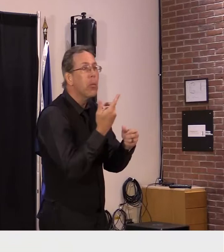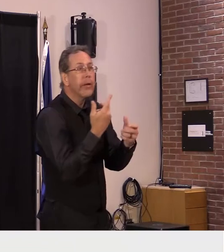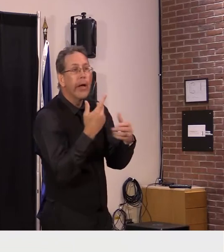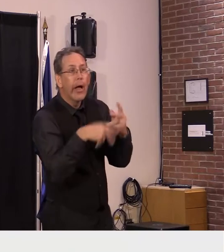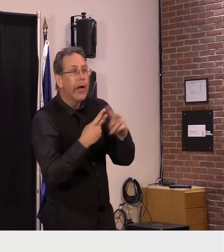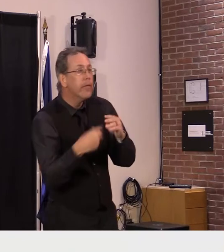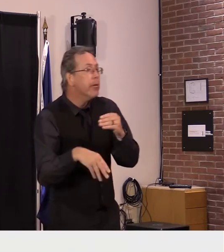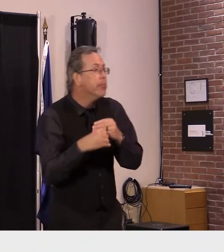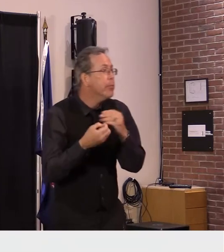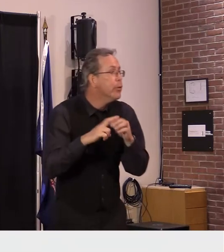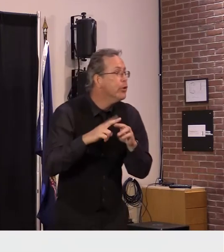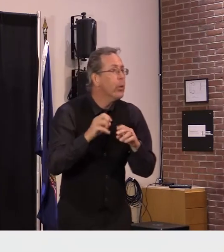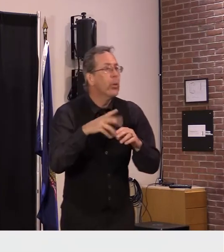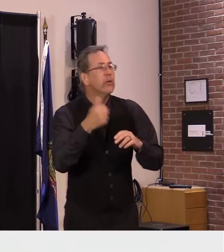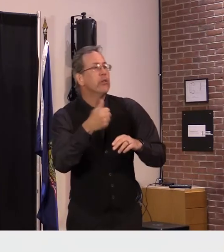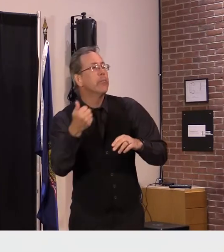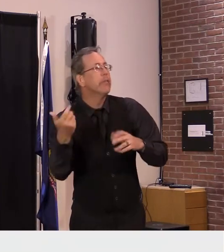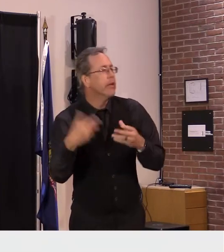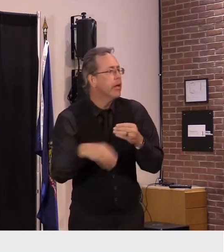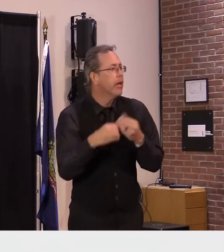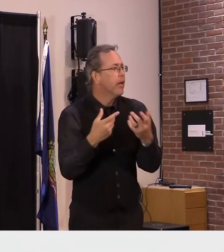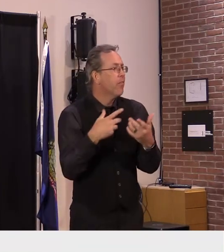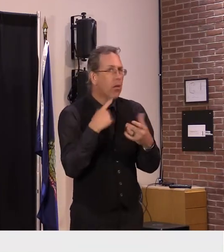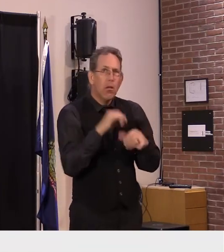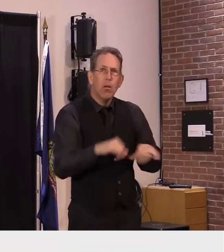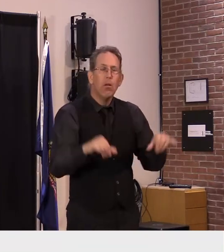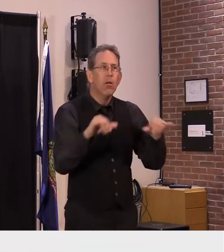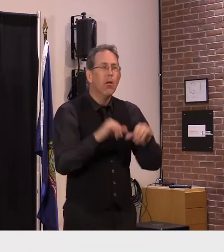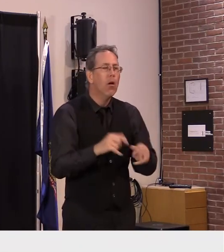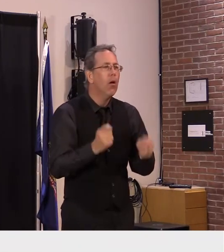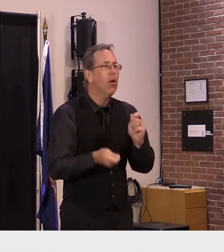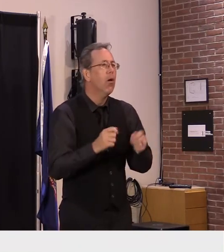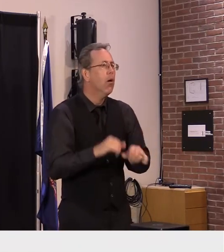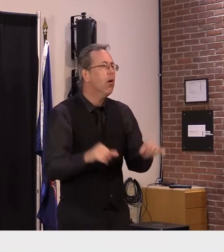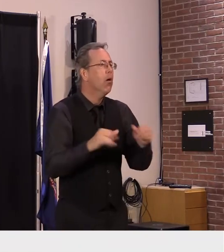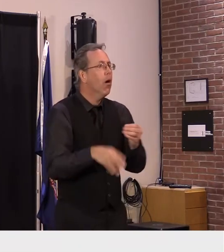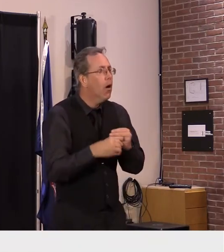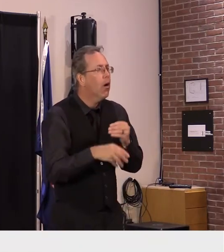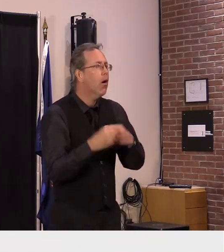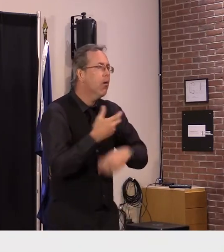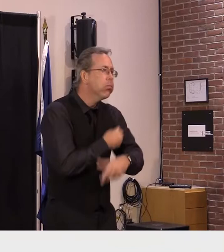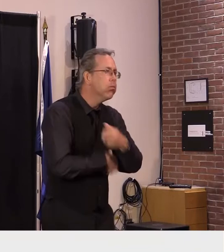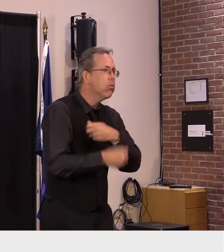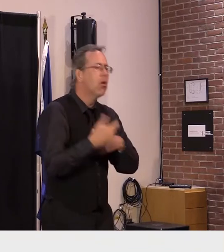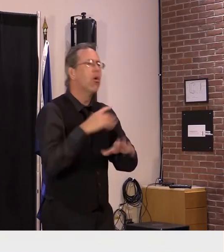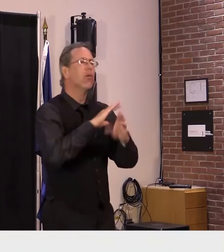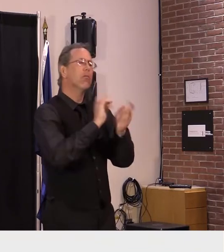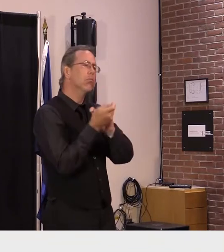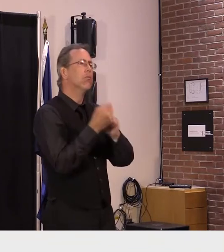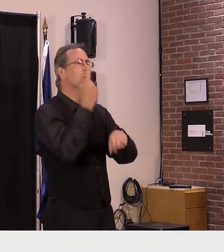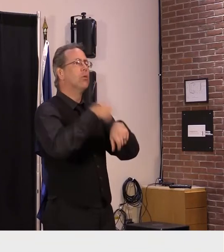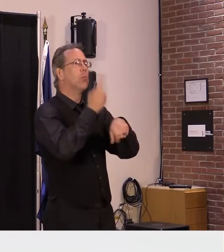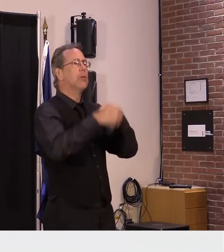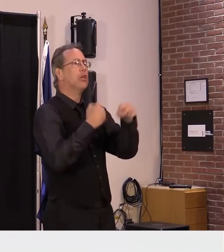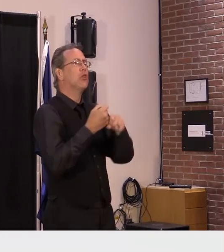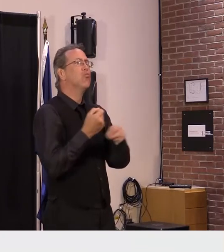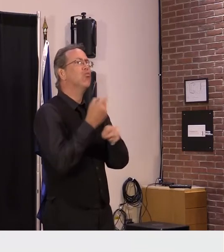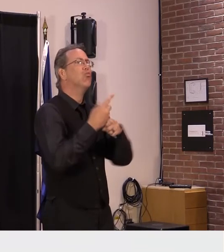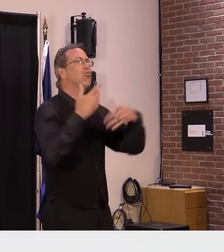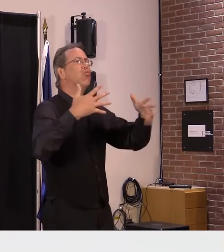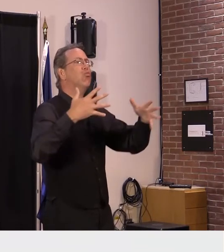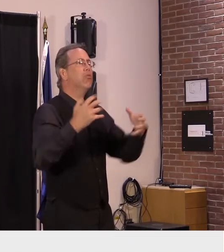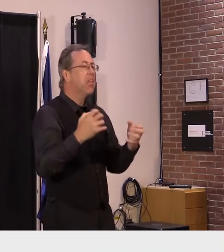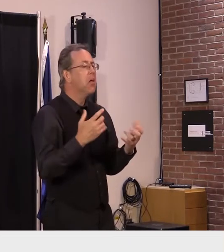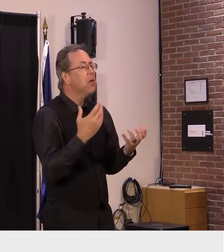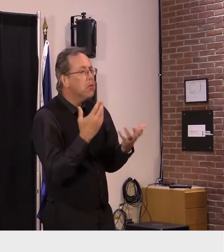getting another booster of the same vaccine they've already gotten a few times so i understand that and can empathize with that but i